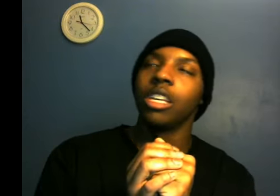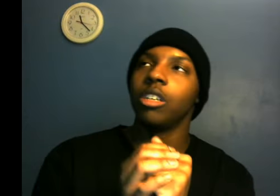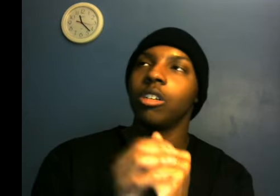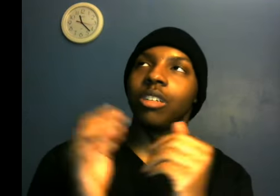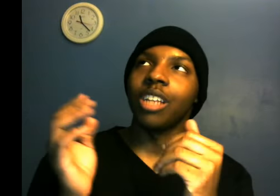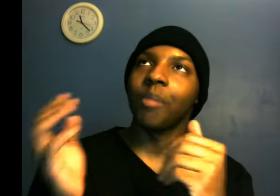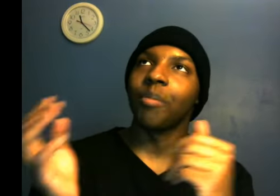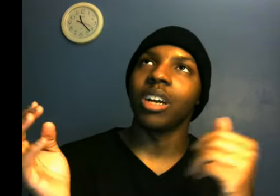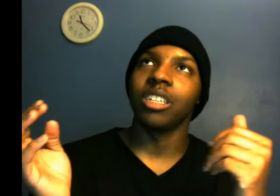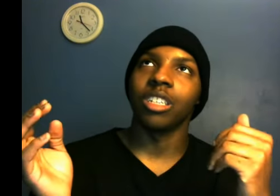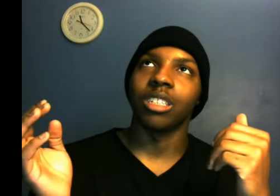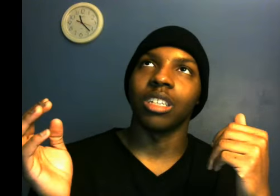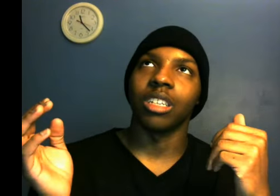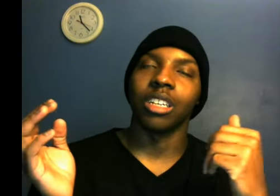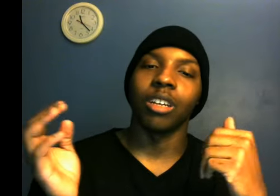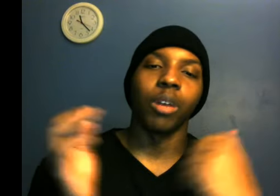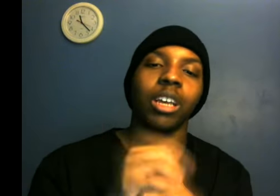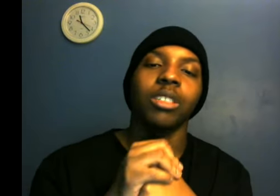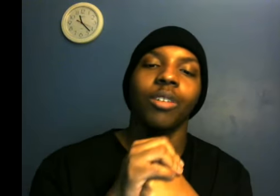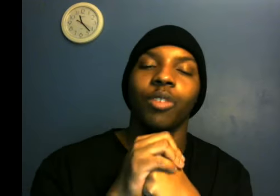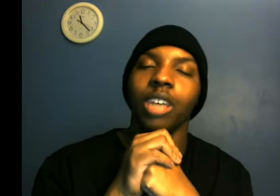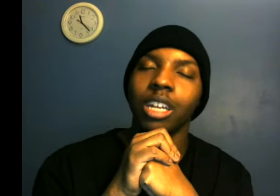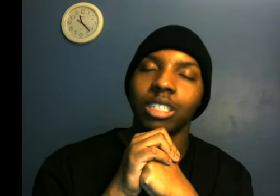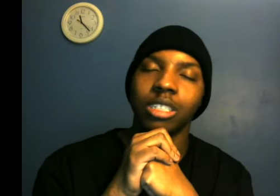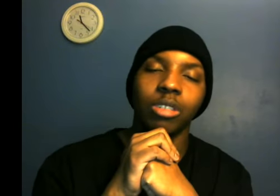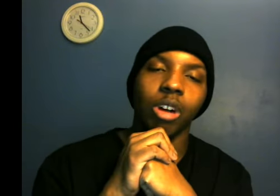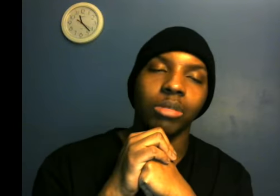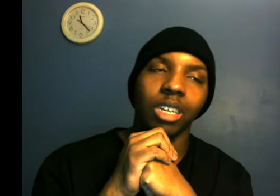You're going need that money to bring in some free agents. You know what saying?